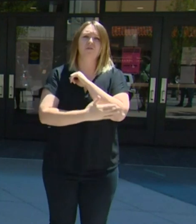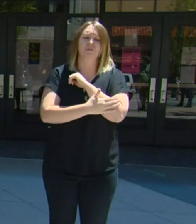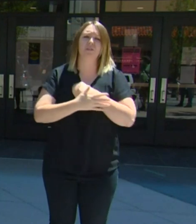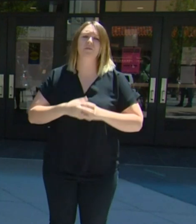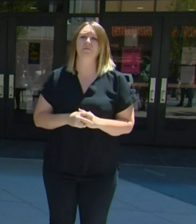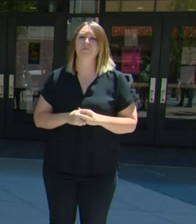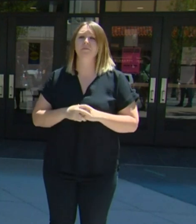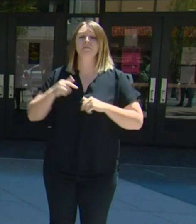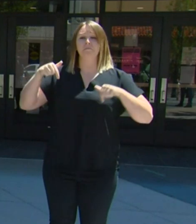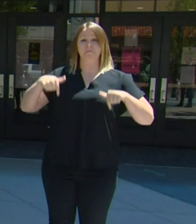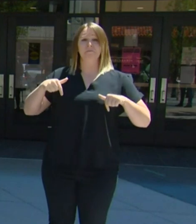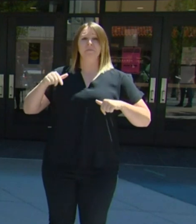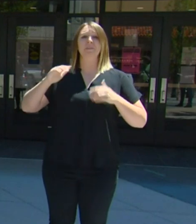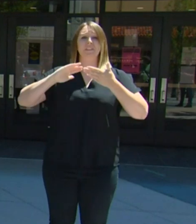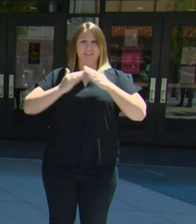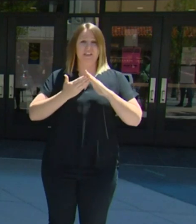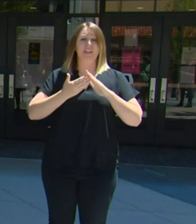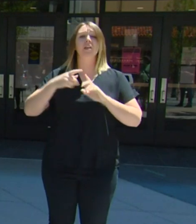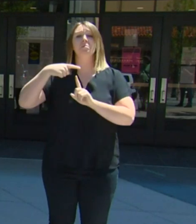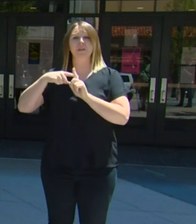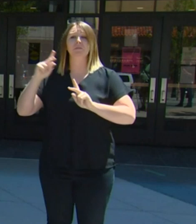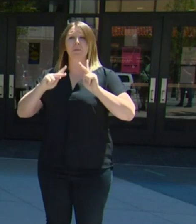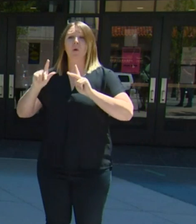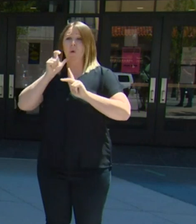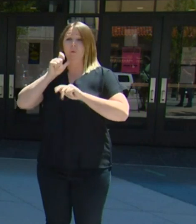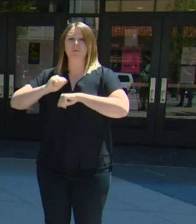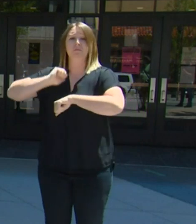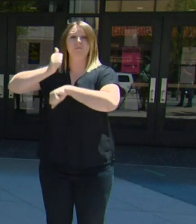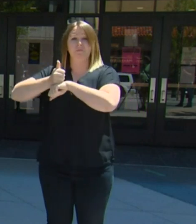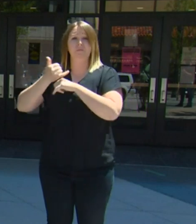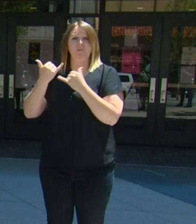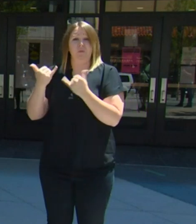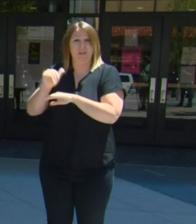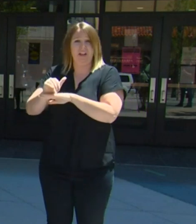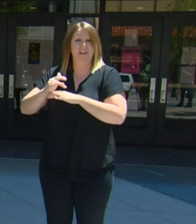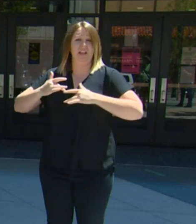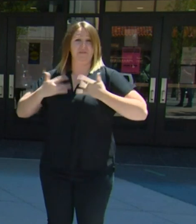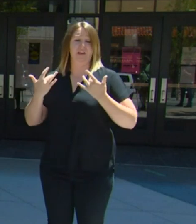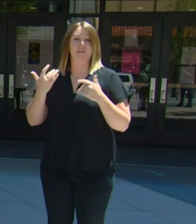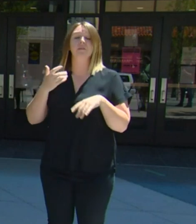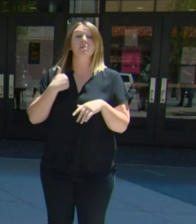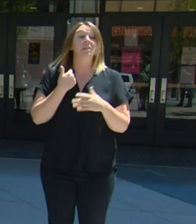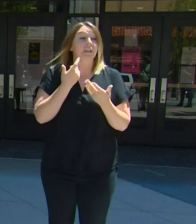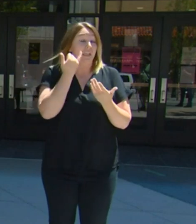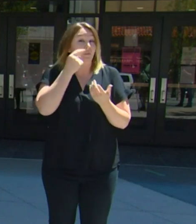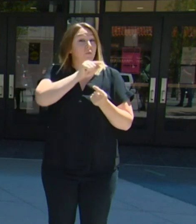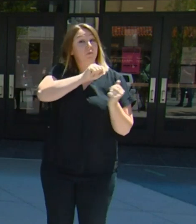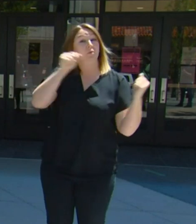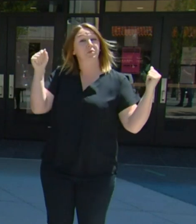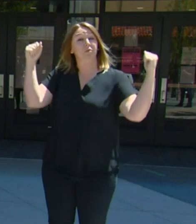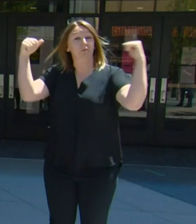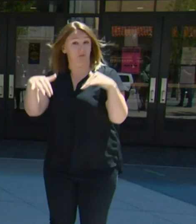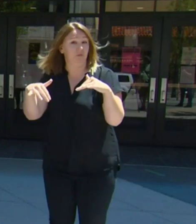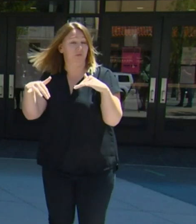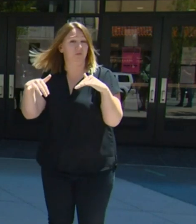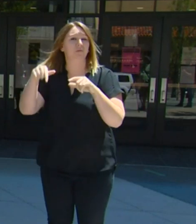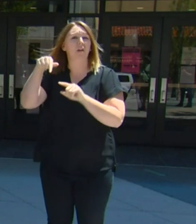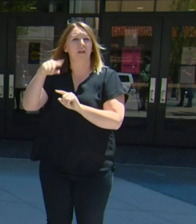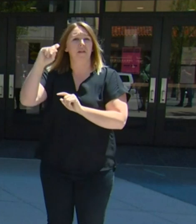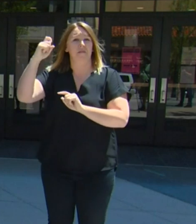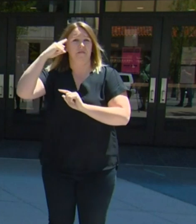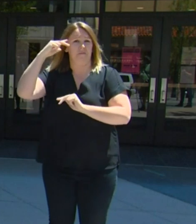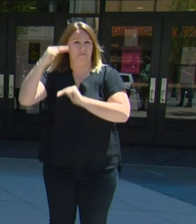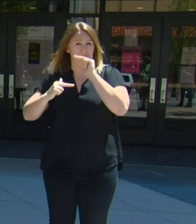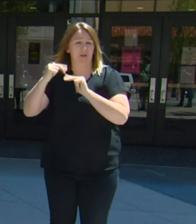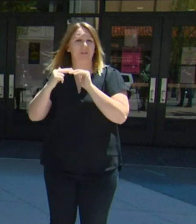organizers for tonight's event we're asking that if you attend the Black Lives Candlelight Vigil that's taking place at the Statehouse